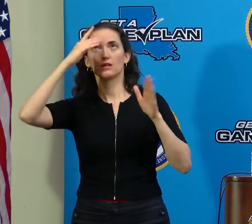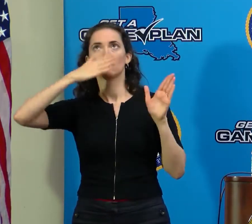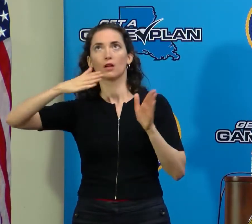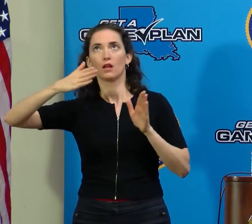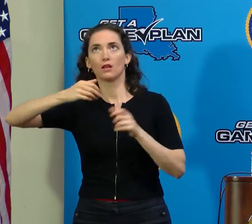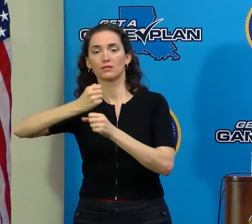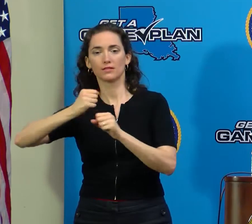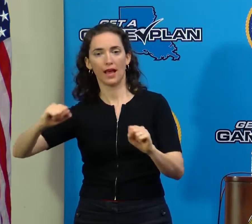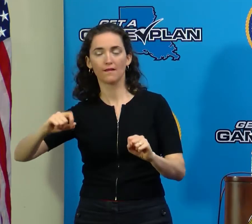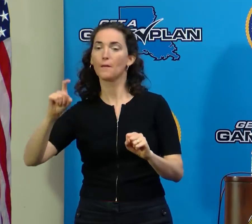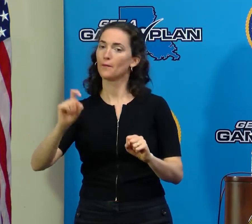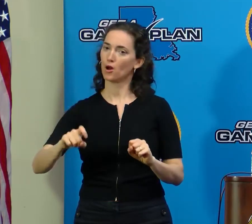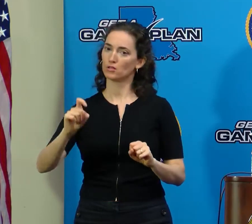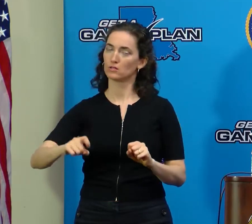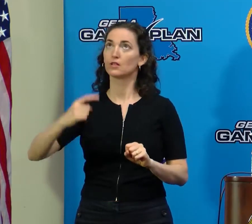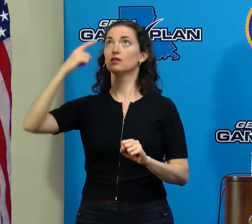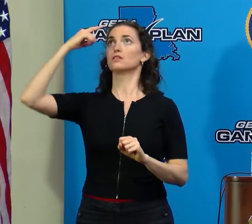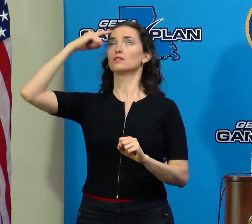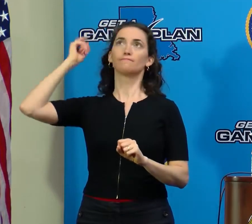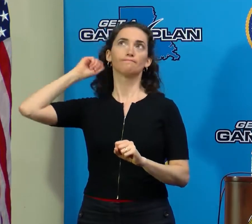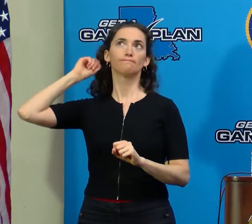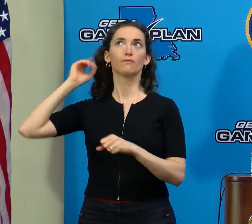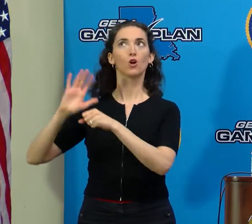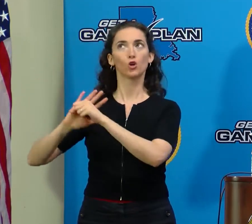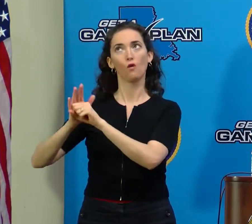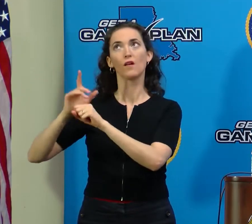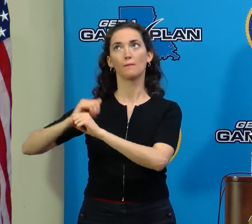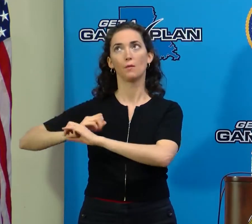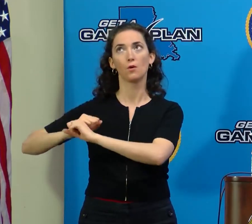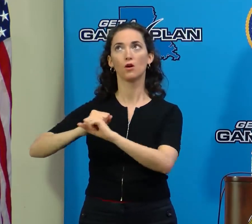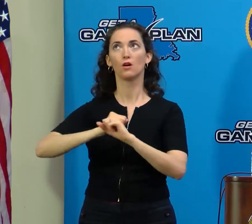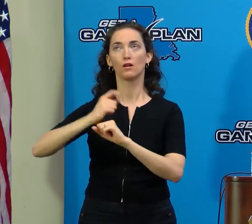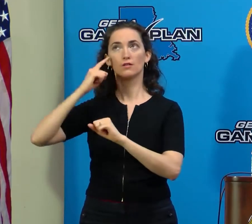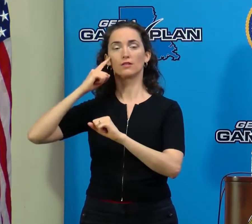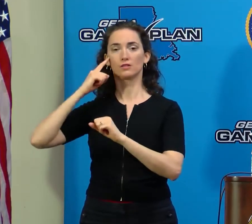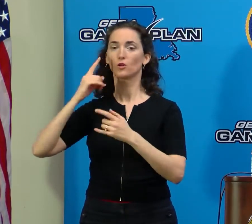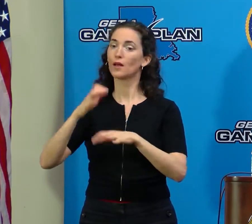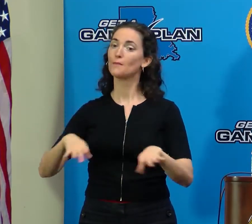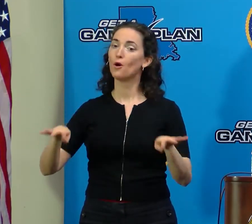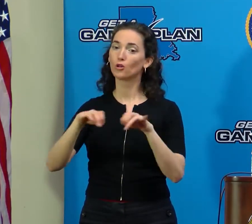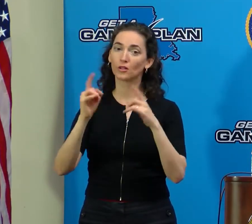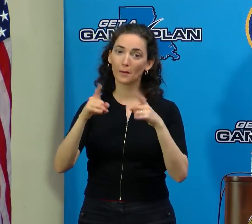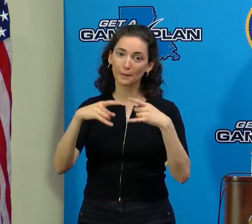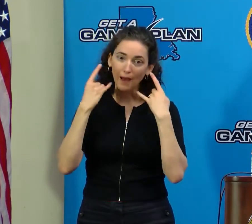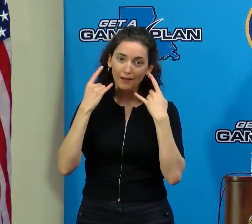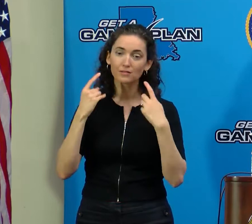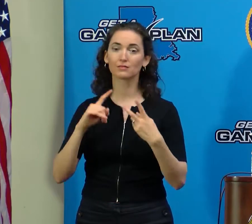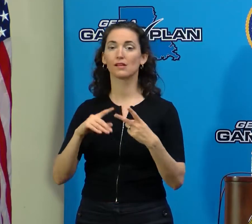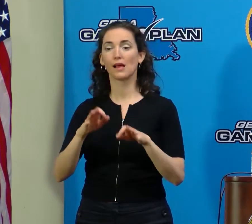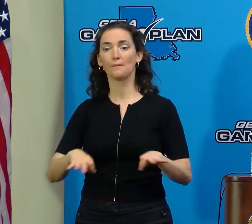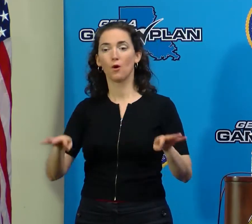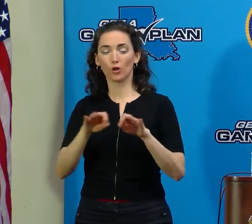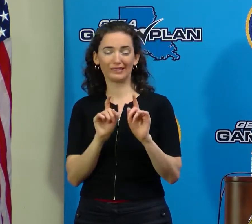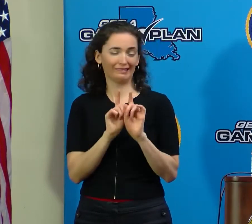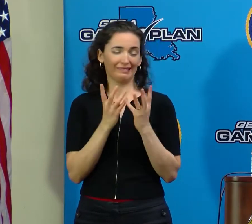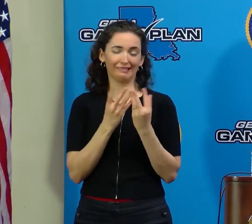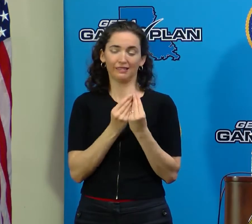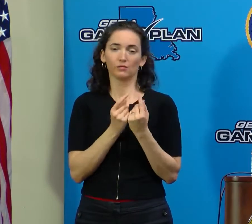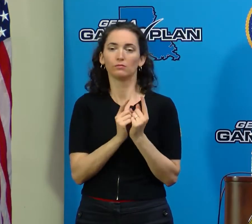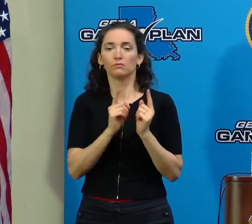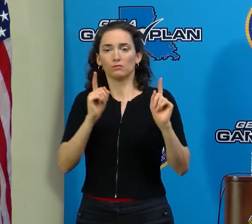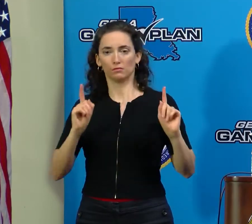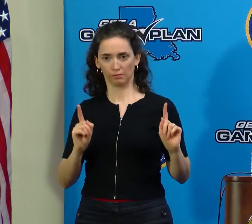needs to be done with COVID in mind. So it's important that we mask, that we distance, that we wash our hands,